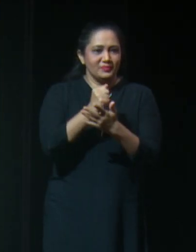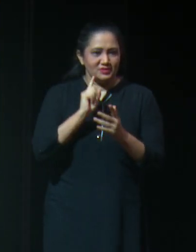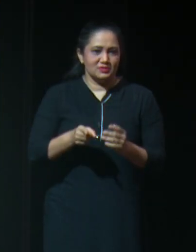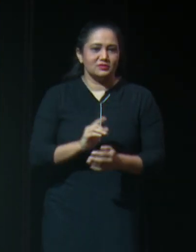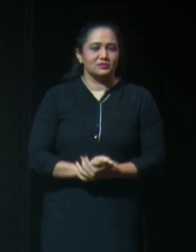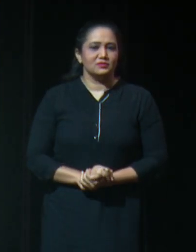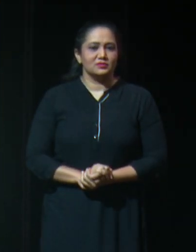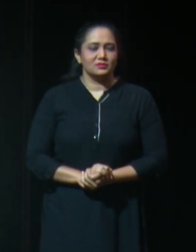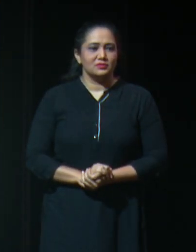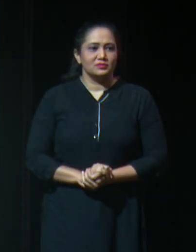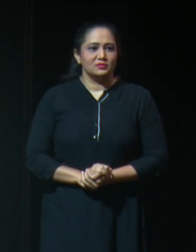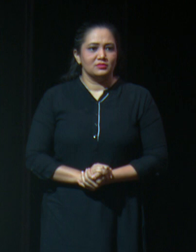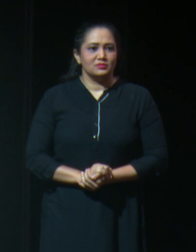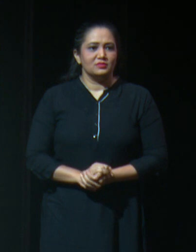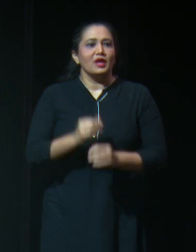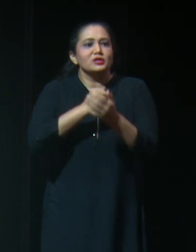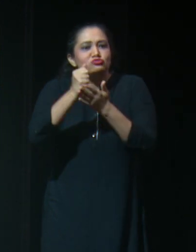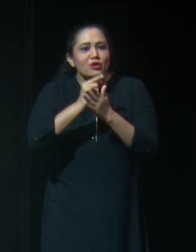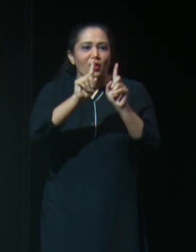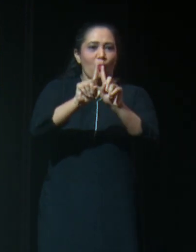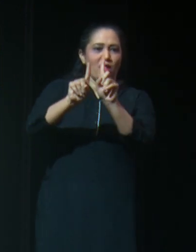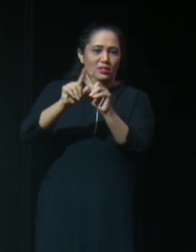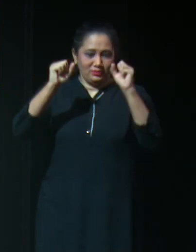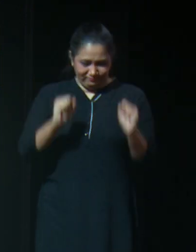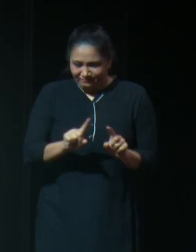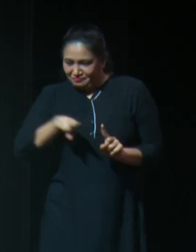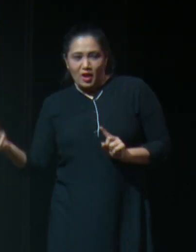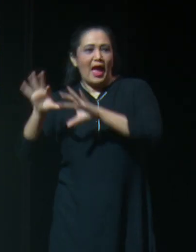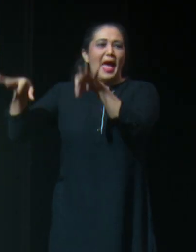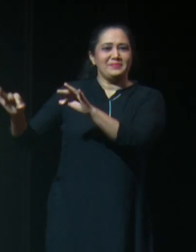distancing, so you leave one seat and sit the alternate seat.